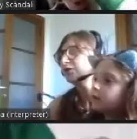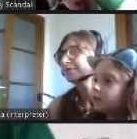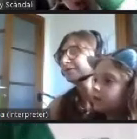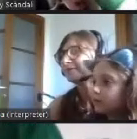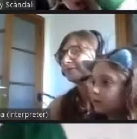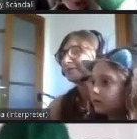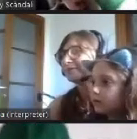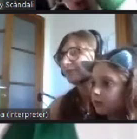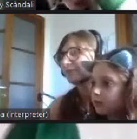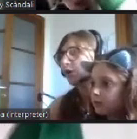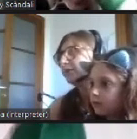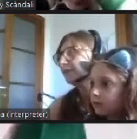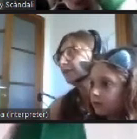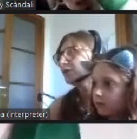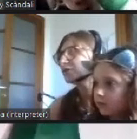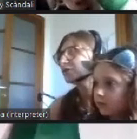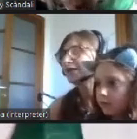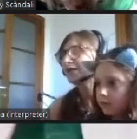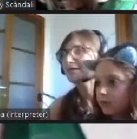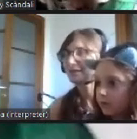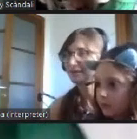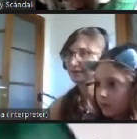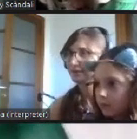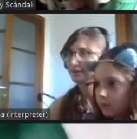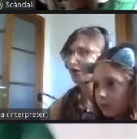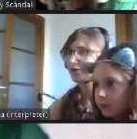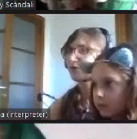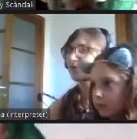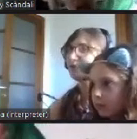Open up your screens Turn on your video